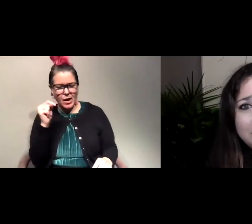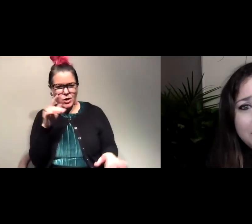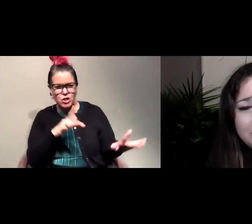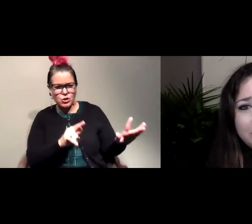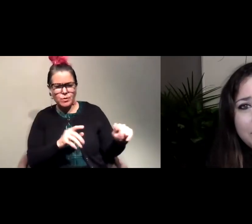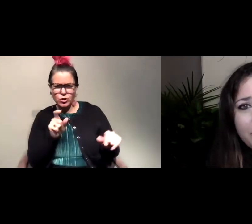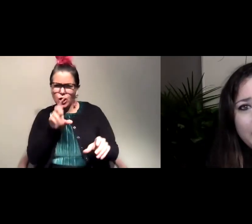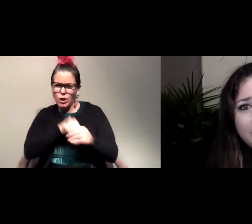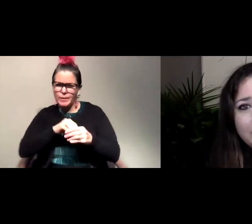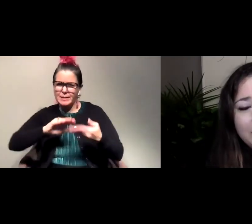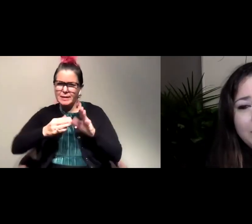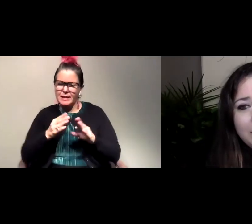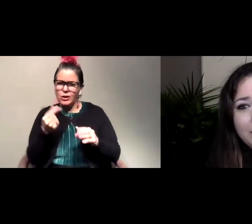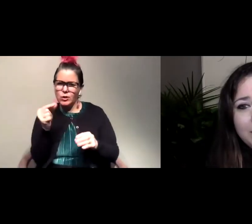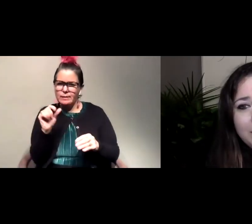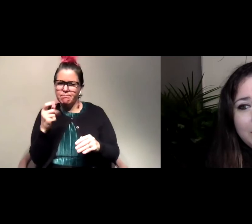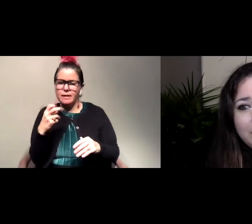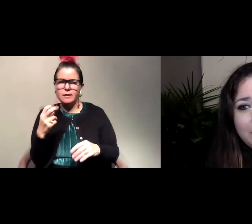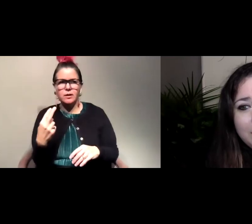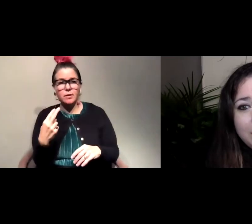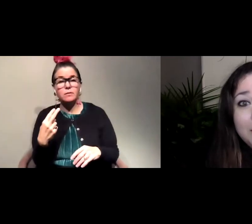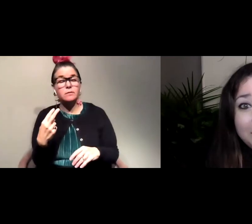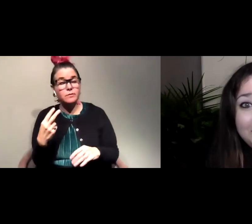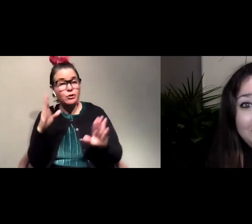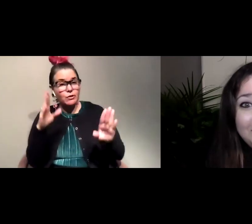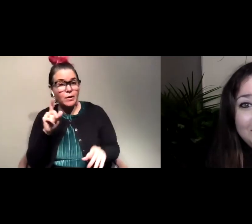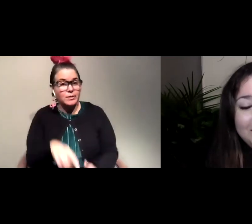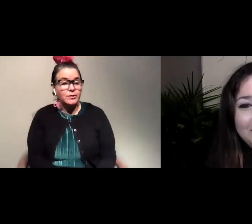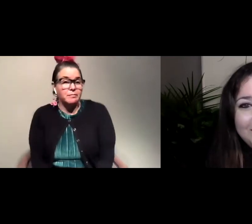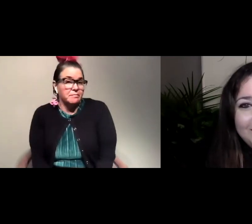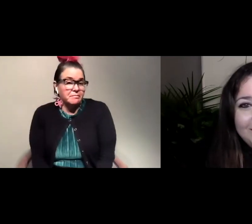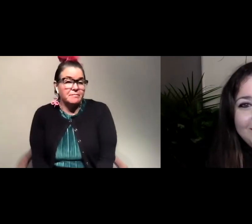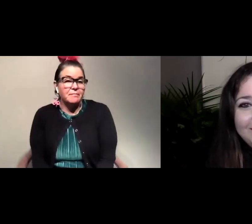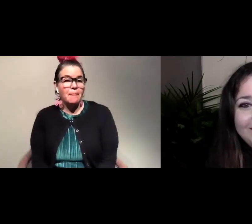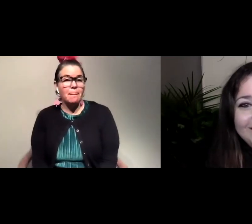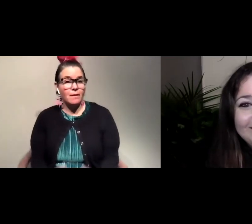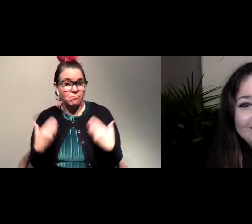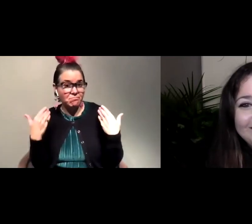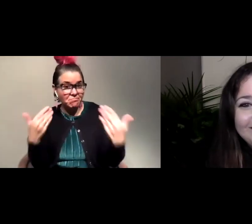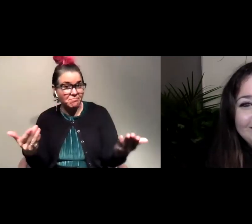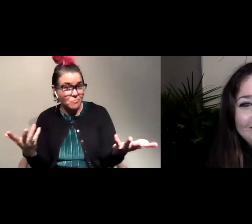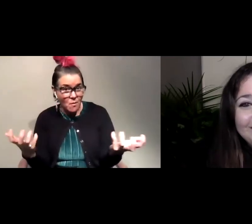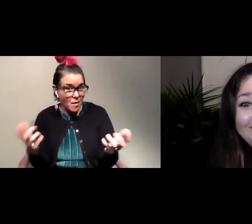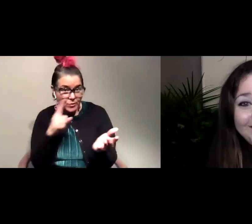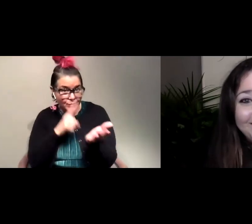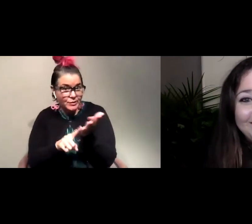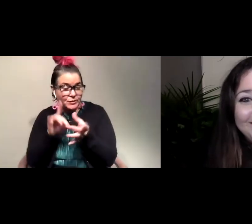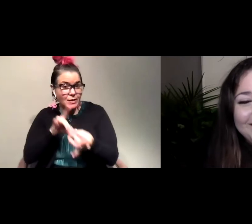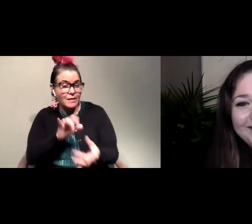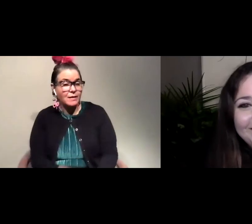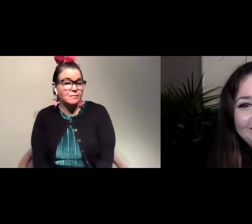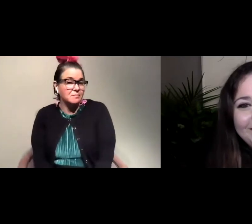include cities? And she just looked at me and said, that's a great question. Want to do a, like, do you want to do research on that question?